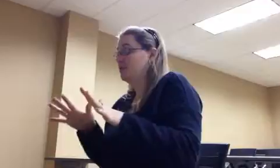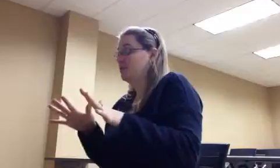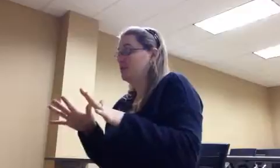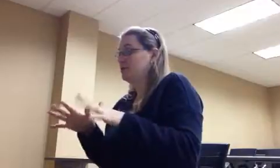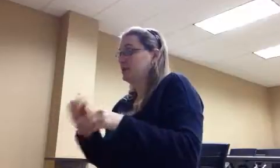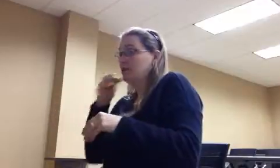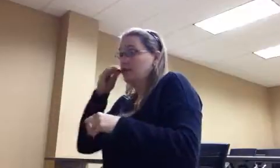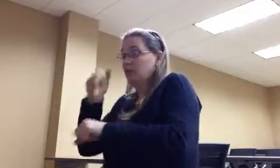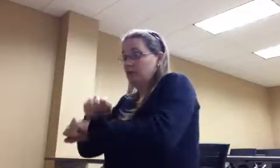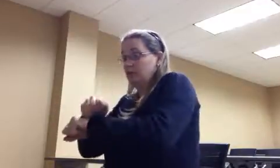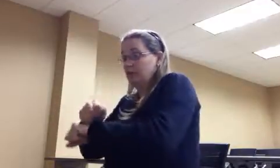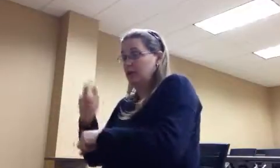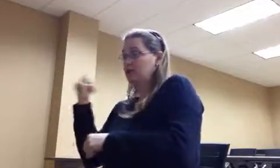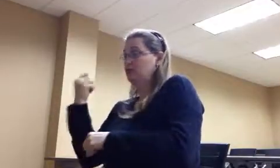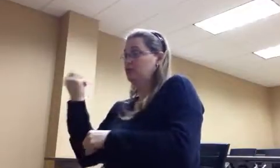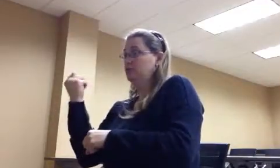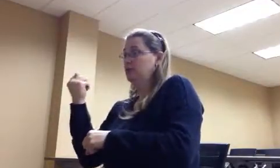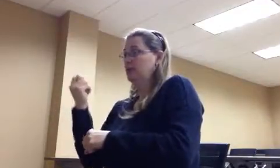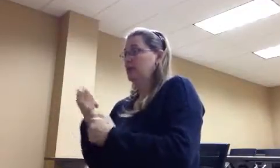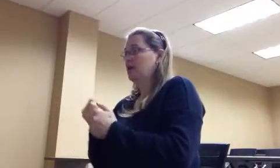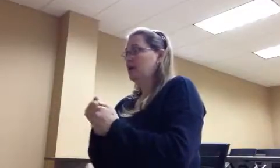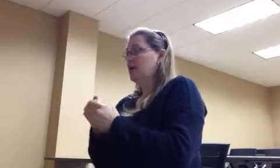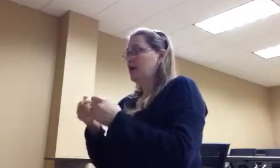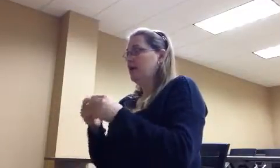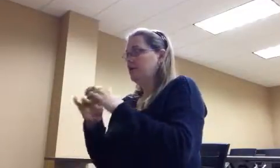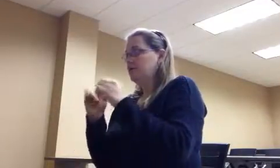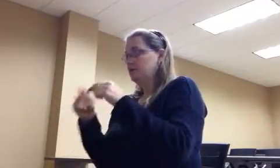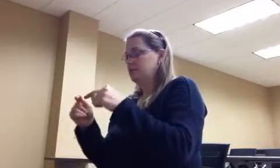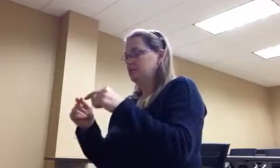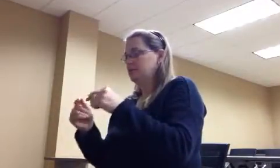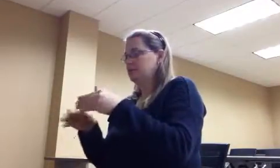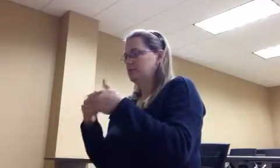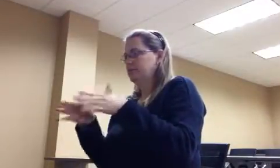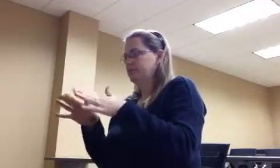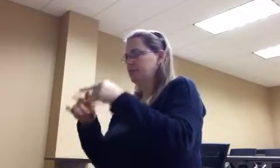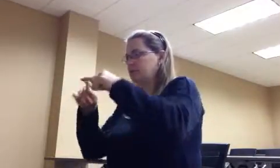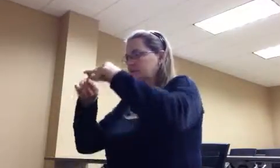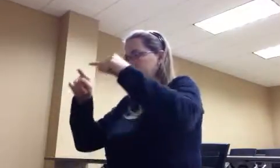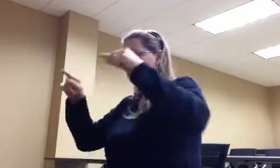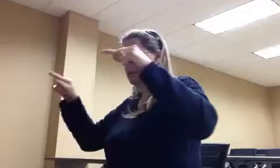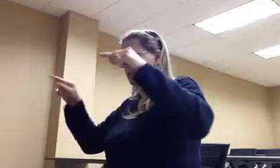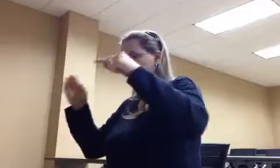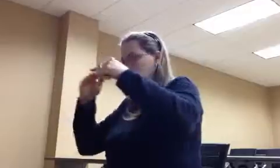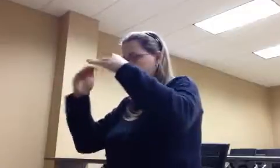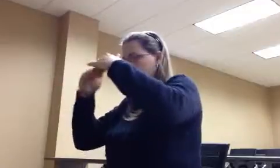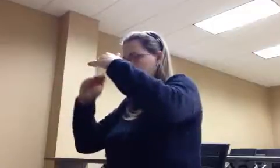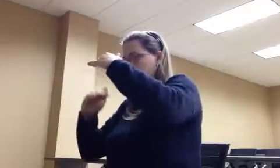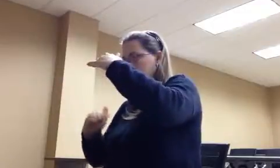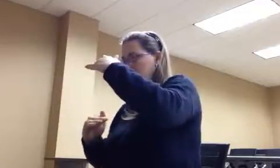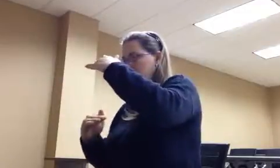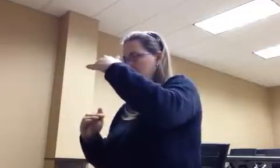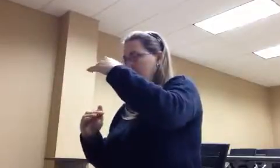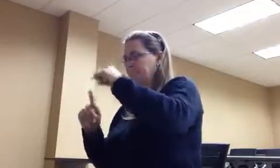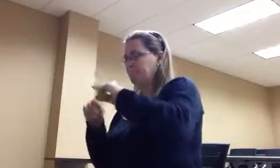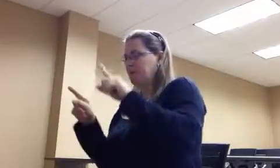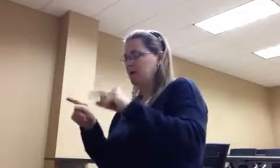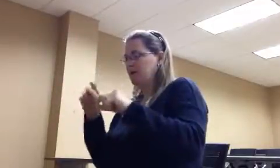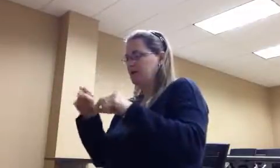Tuesday. If it is to this line or below, you're good. But it needs to be at least to that line. If you finish